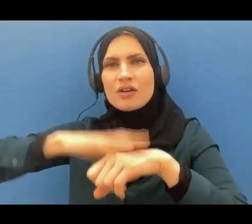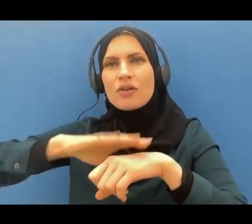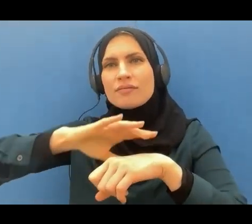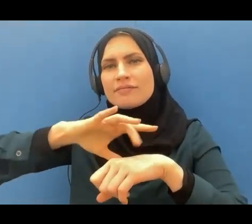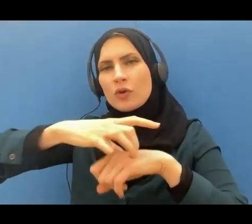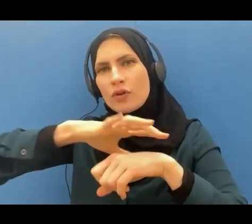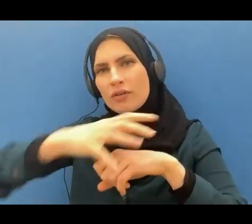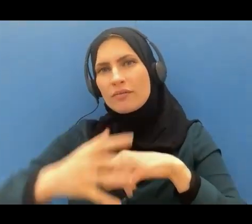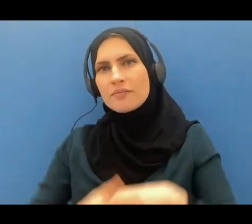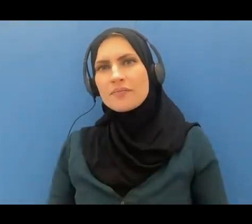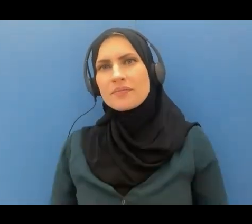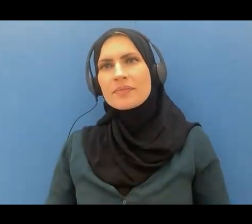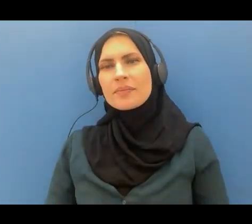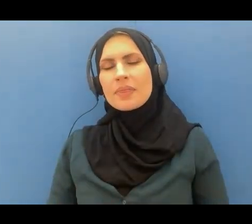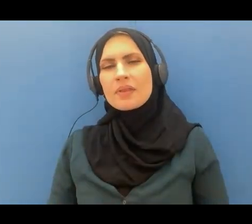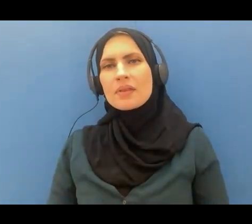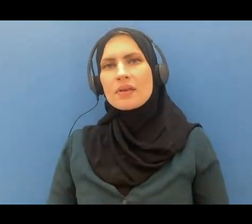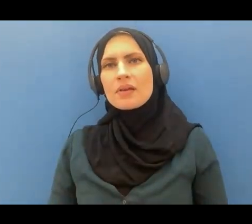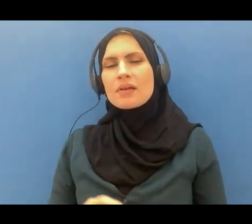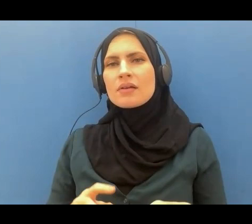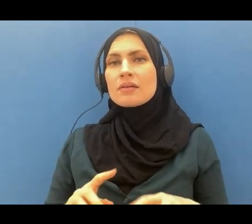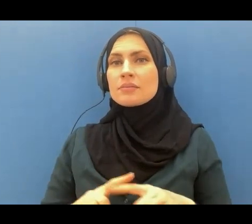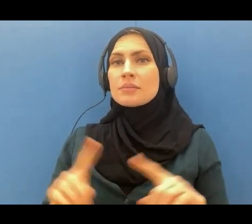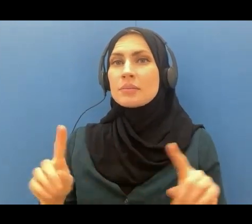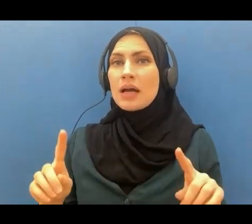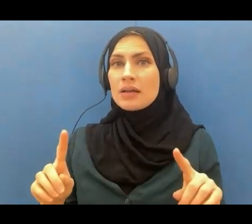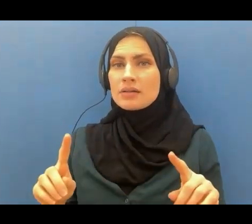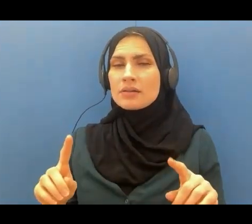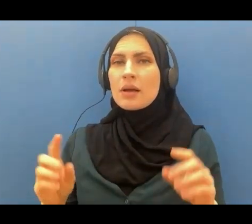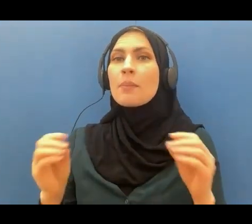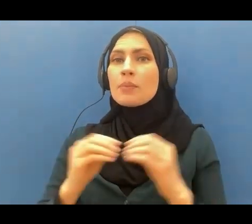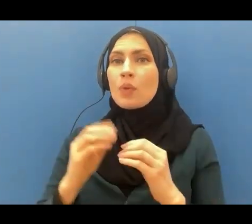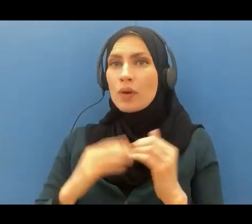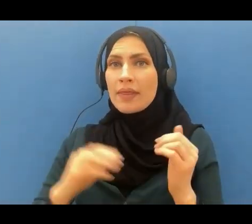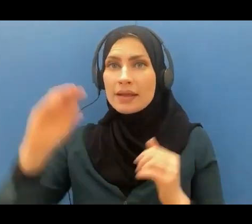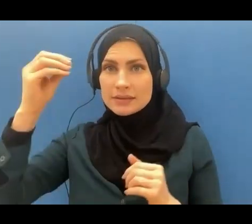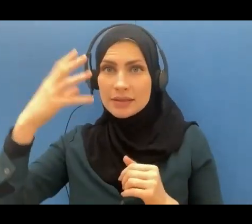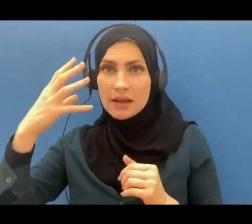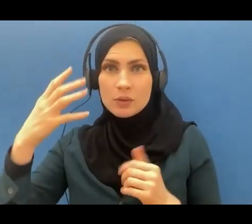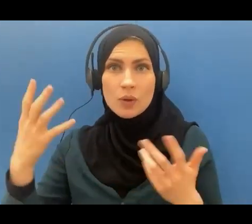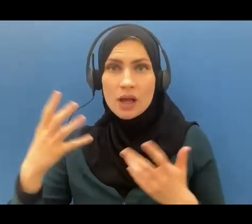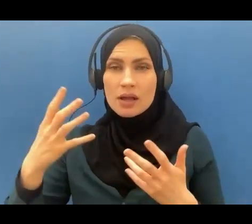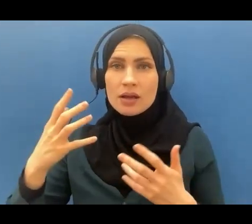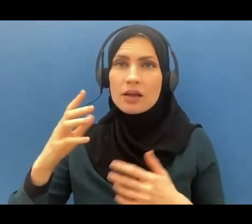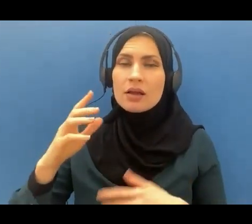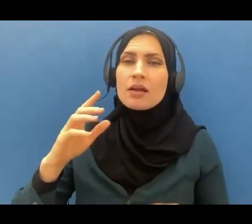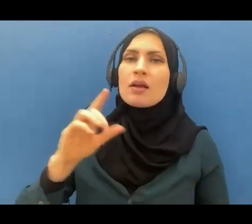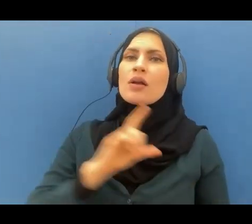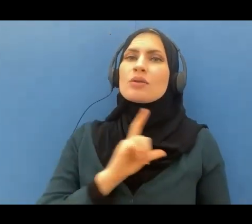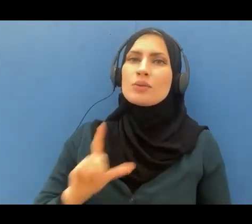but more than the sun is the light of the Lord of the earth so the